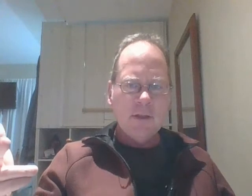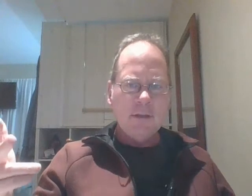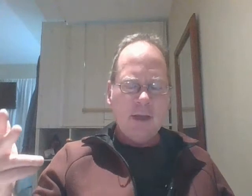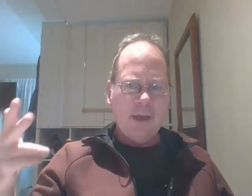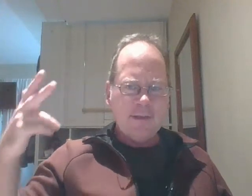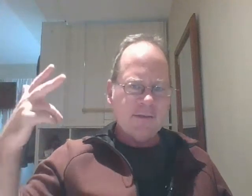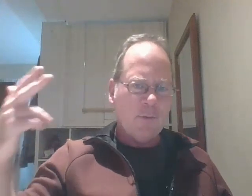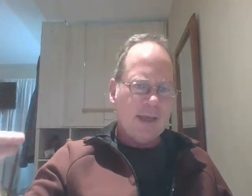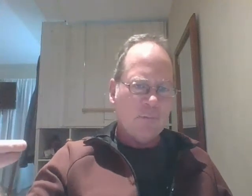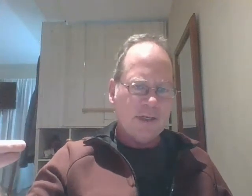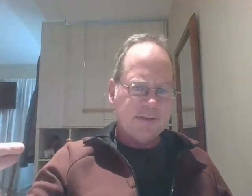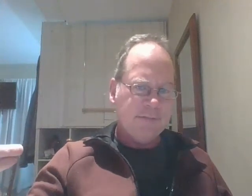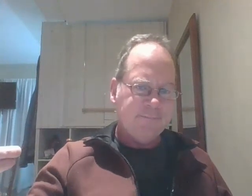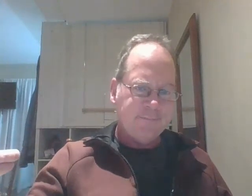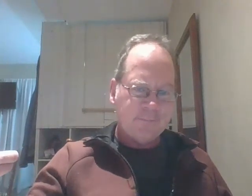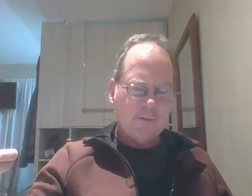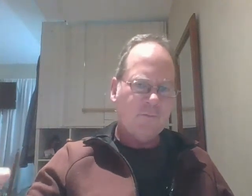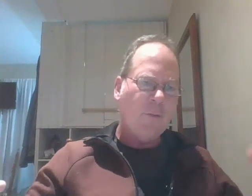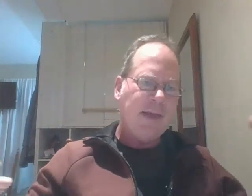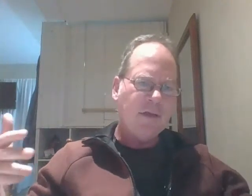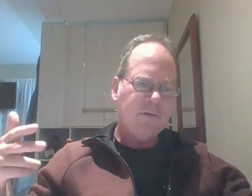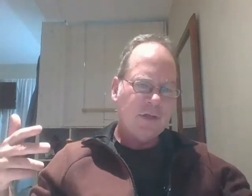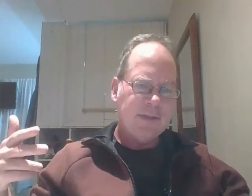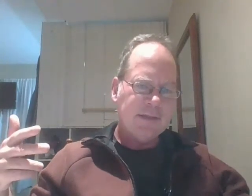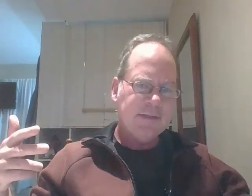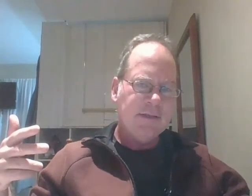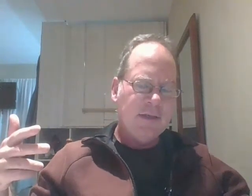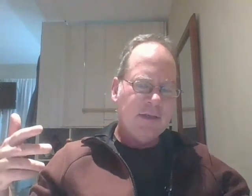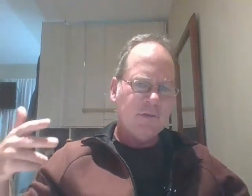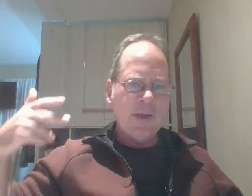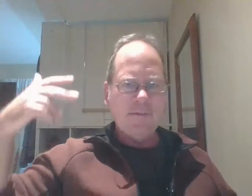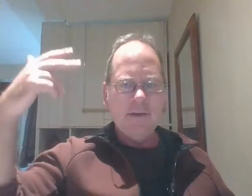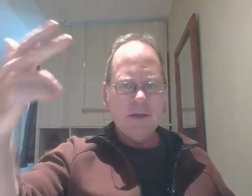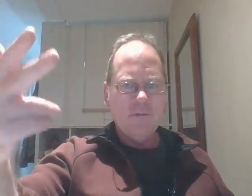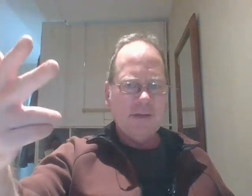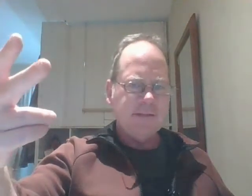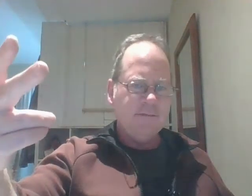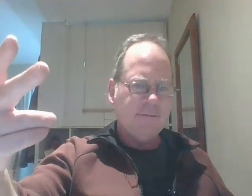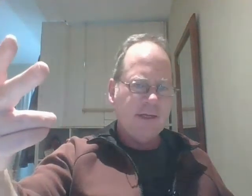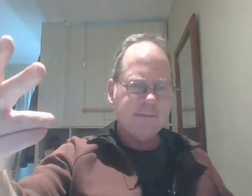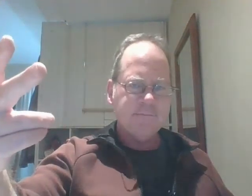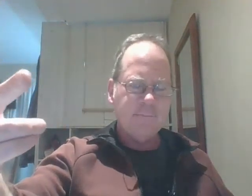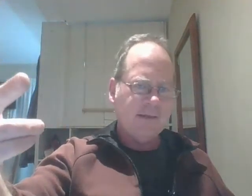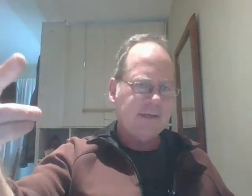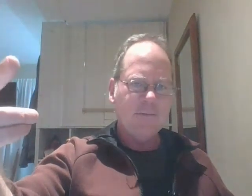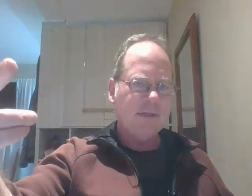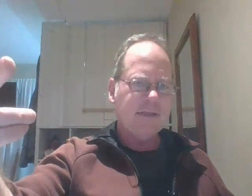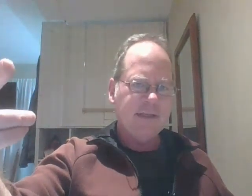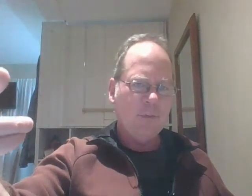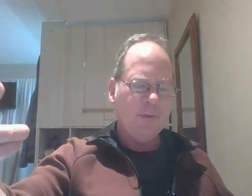i think that's why we had brexit that's why we had donald trump elected so we have the yellow vest in france that's not even really done yet but we're not